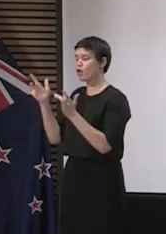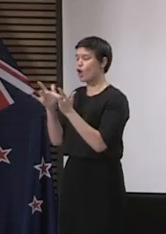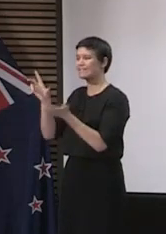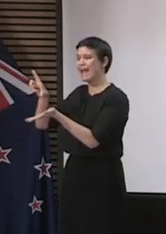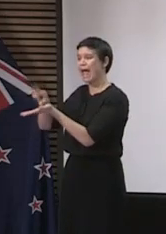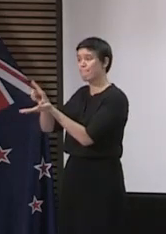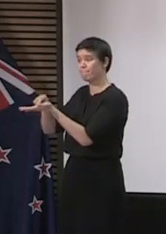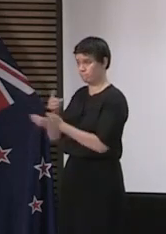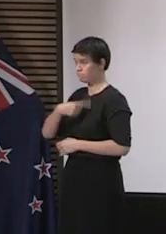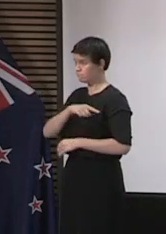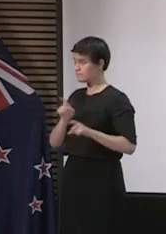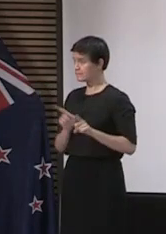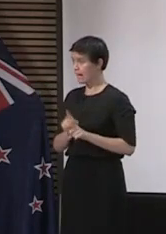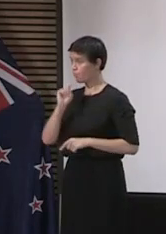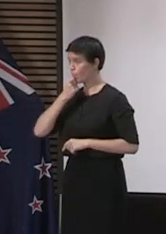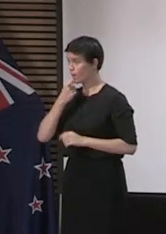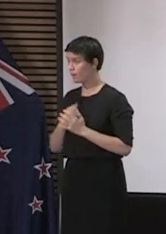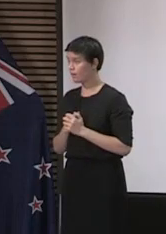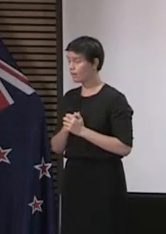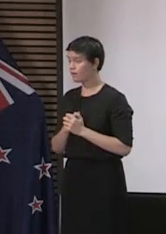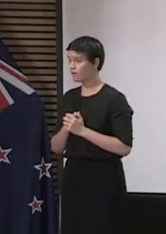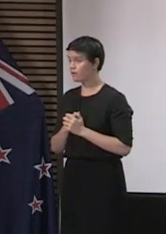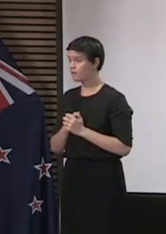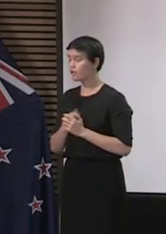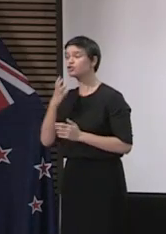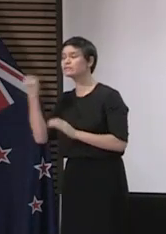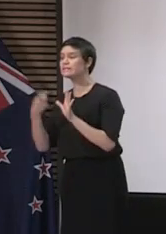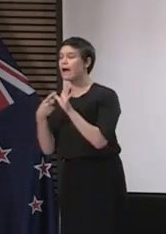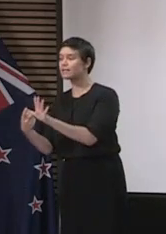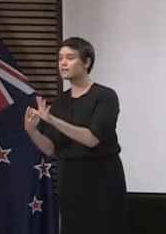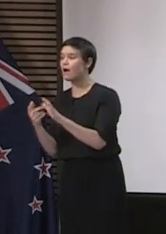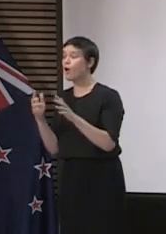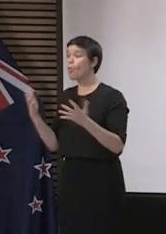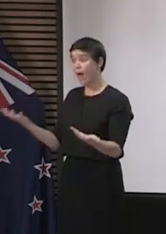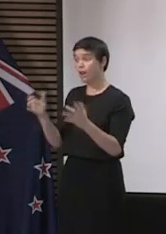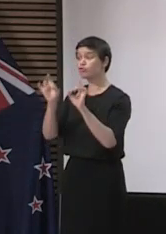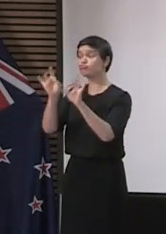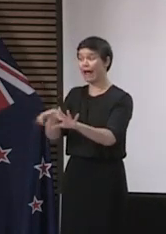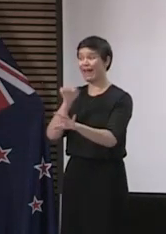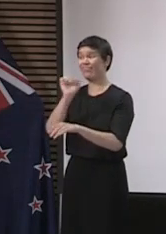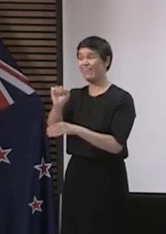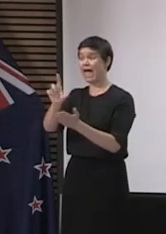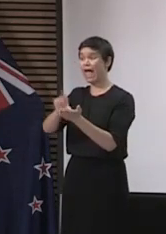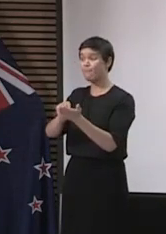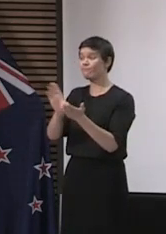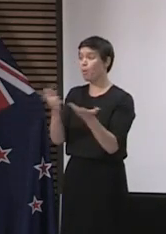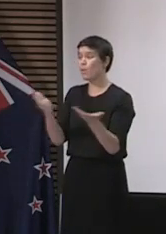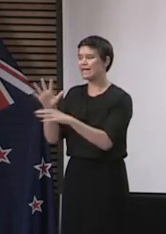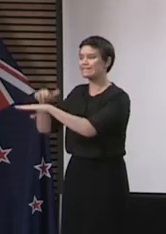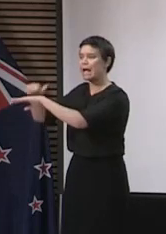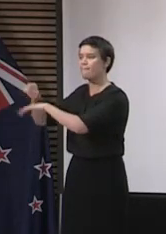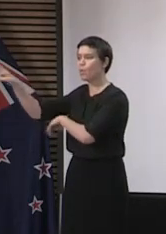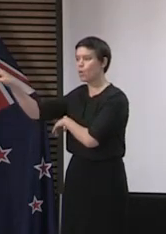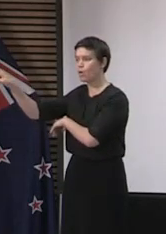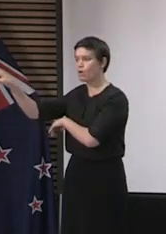essentially the app that's come out of Singapore. And so there is similar technology being looked at and utilised.